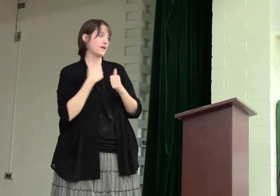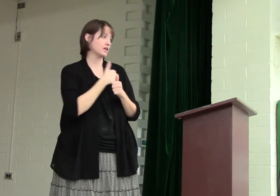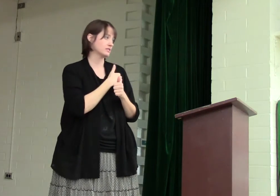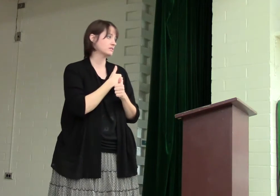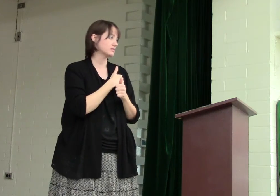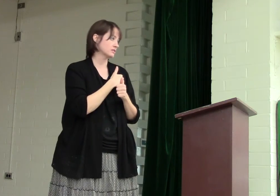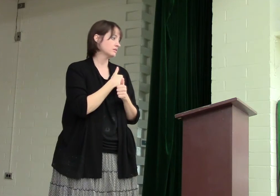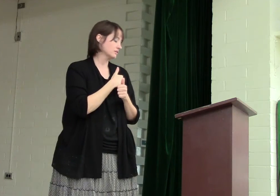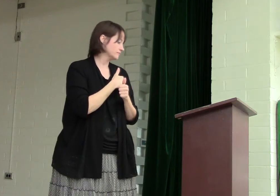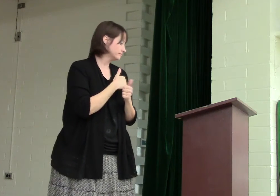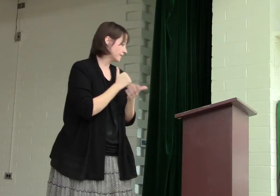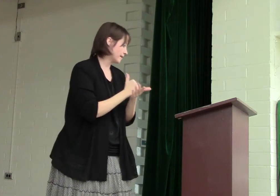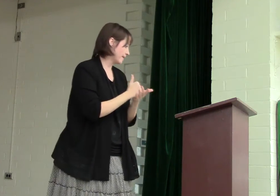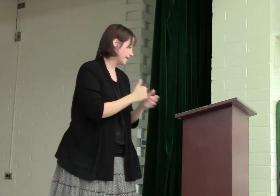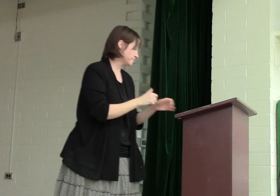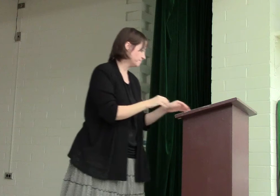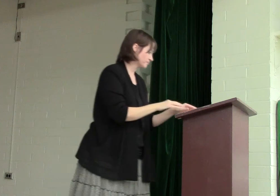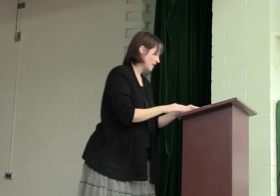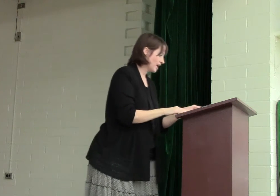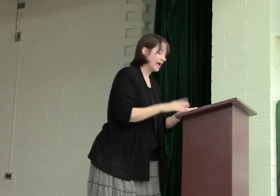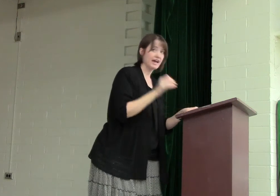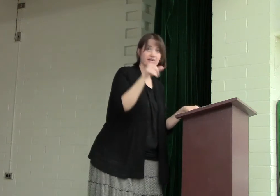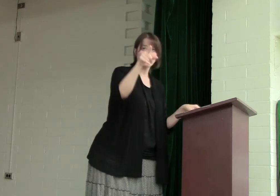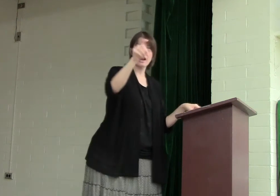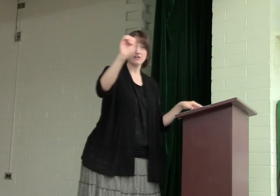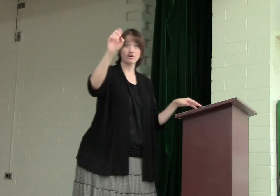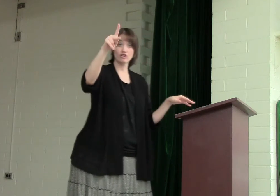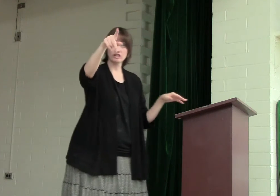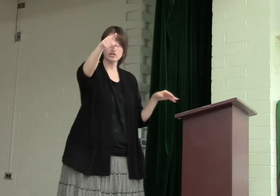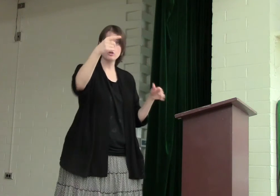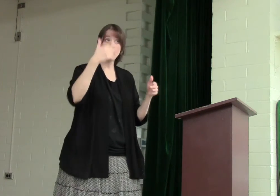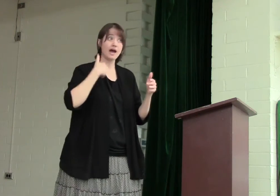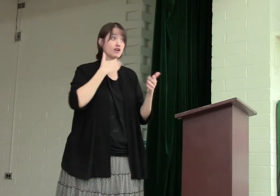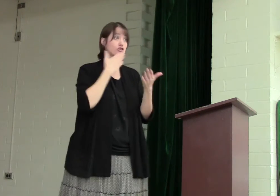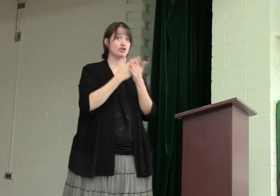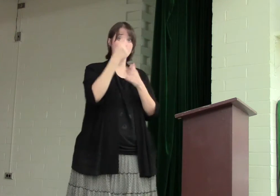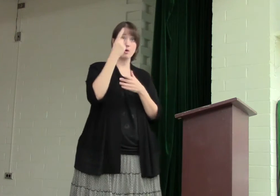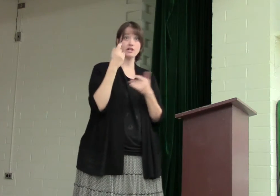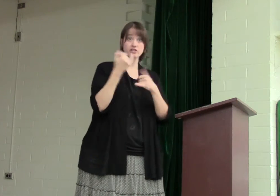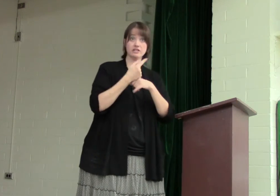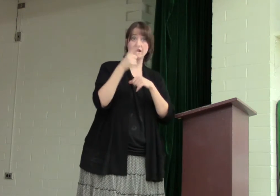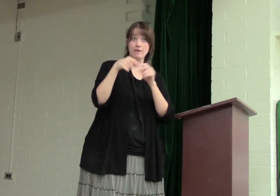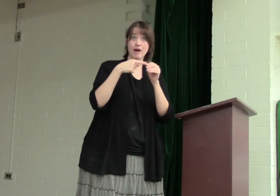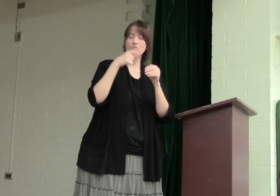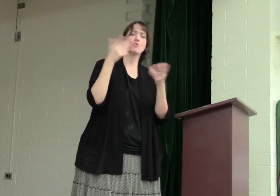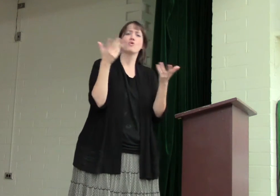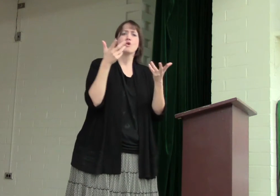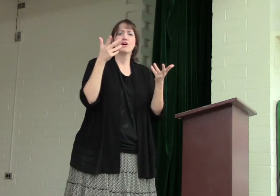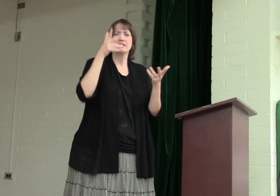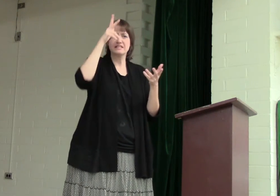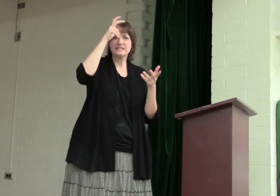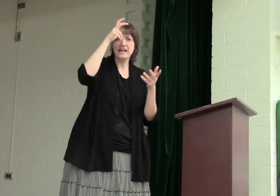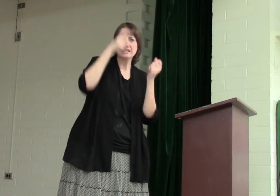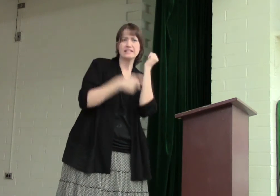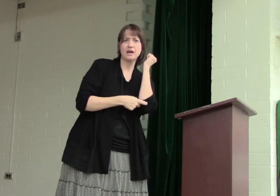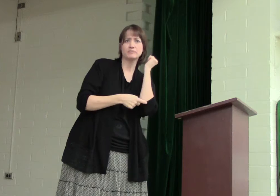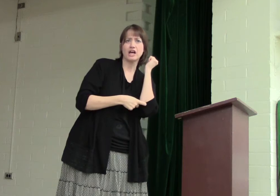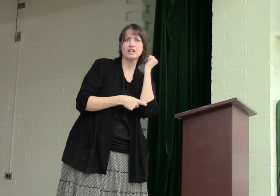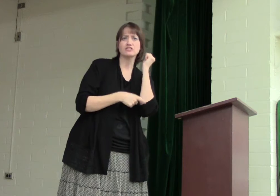us. Amen? And, Ernest, you had a good question today about, well, does Satan tempt us?